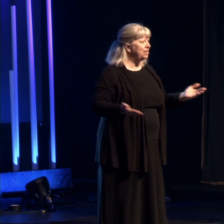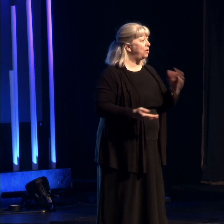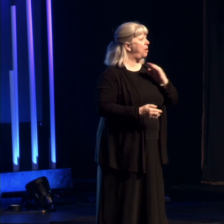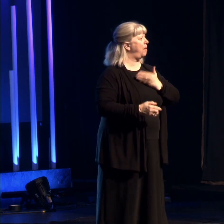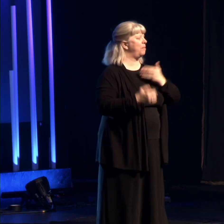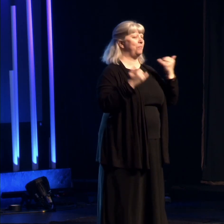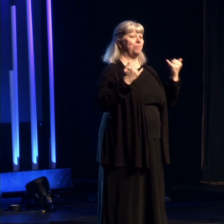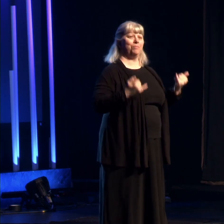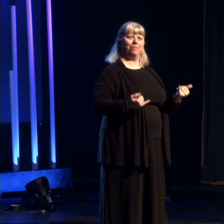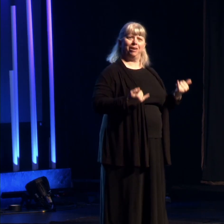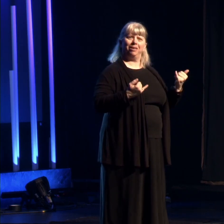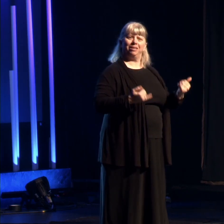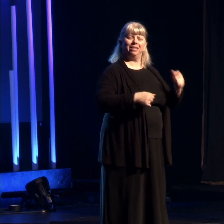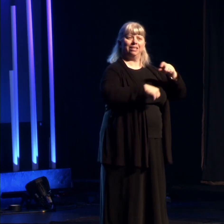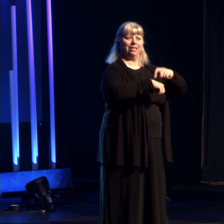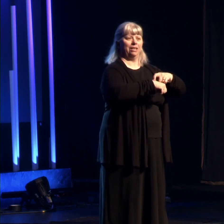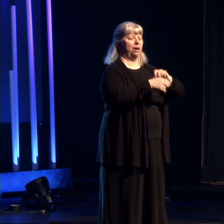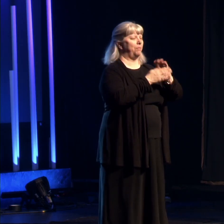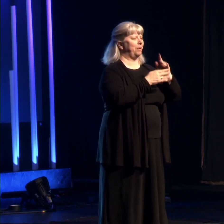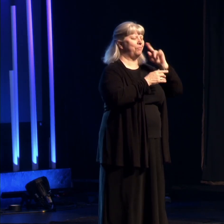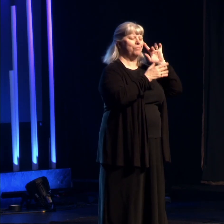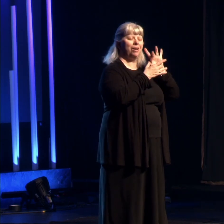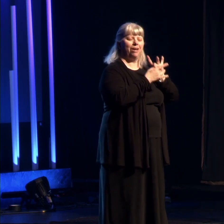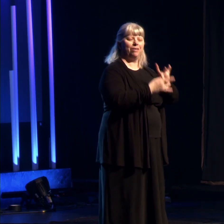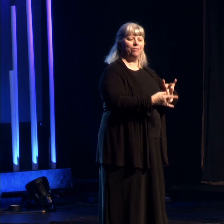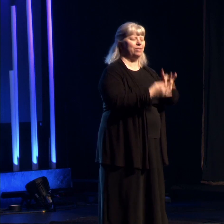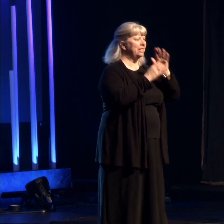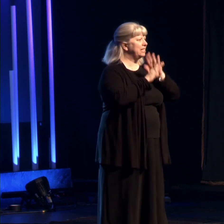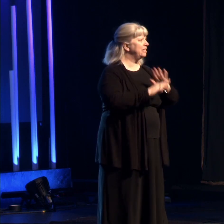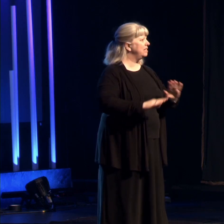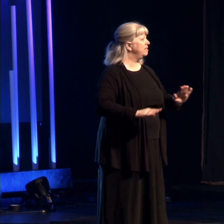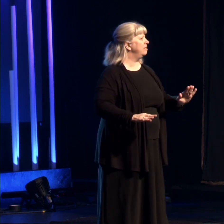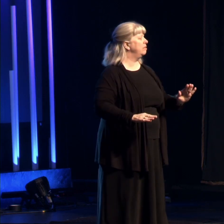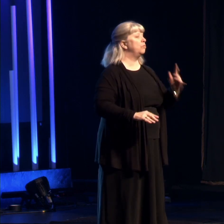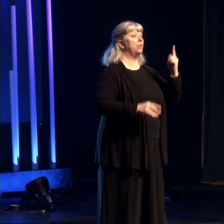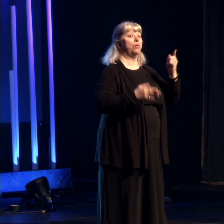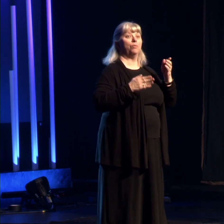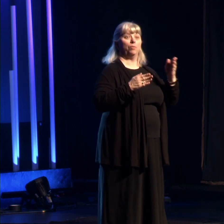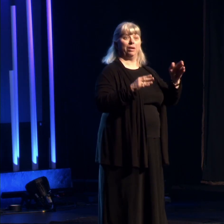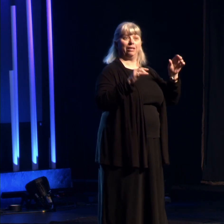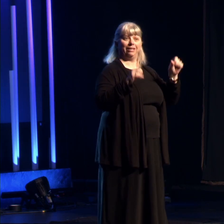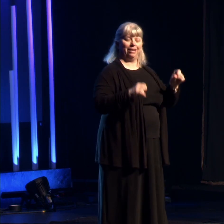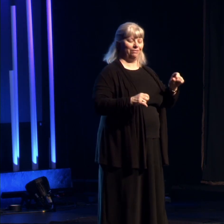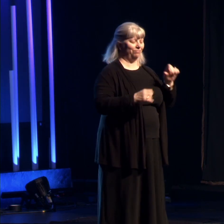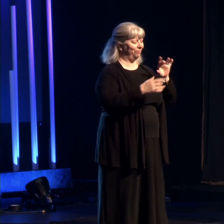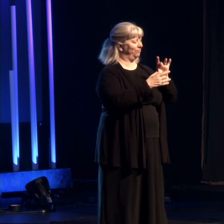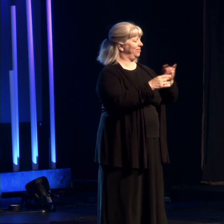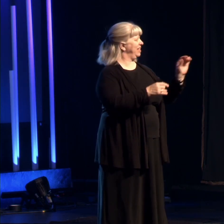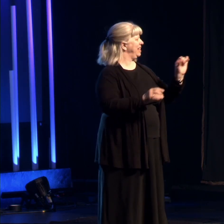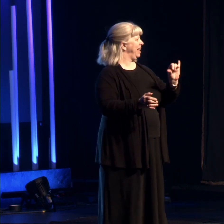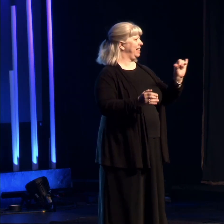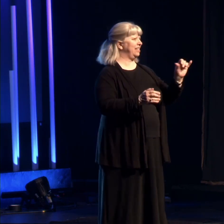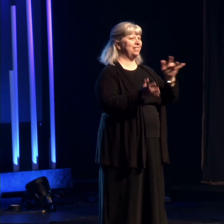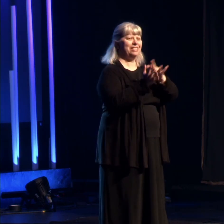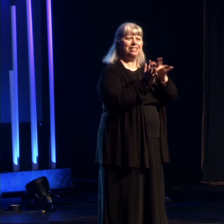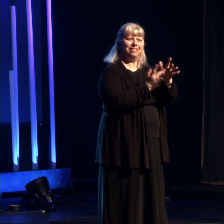modern age. And becoming mindful and still is one way that we can access it, just like Jesus.